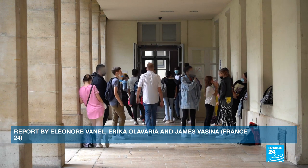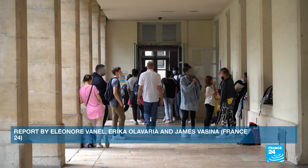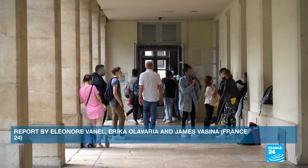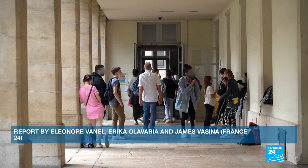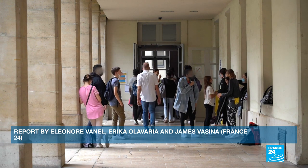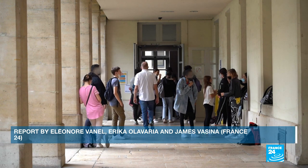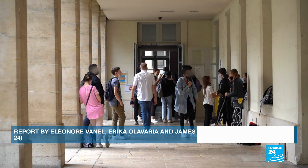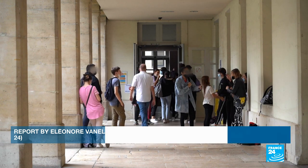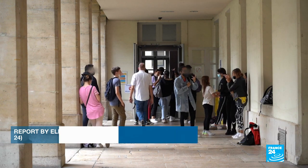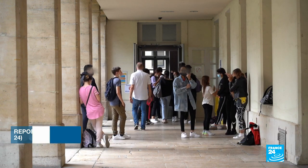fluently.